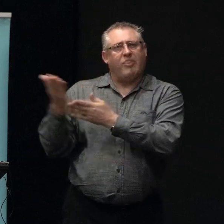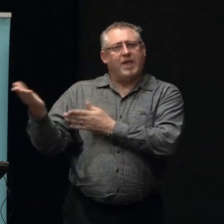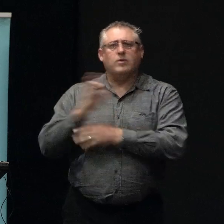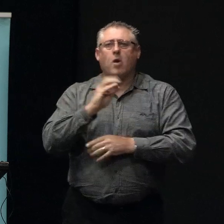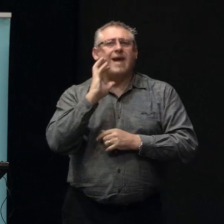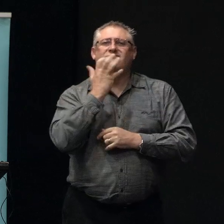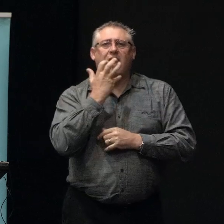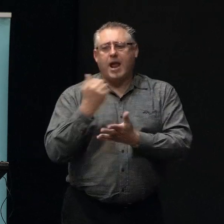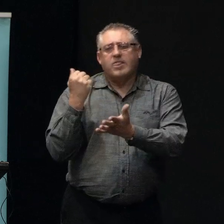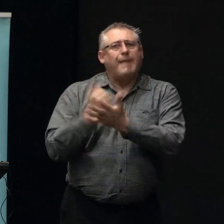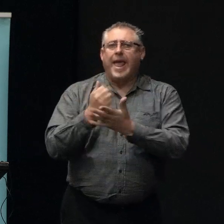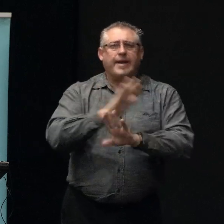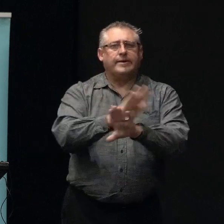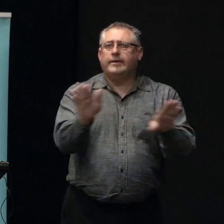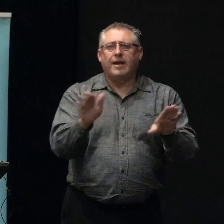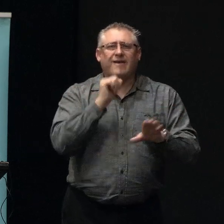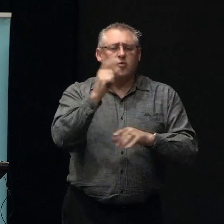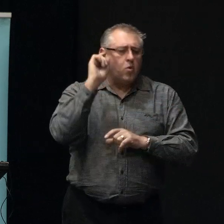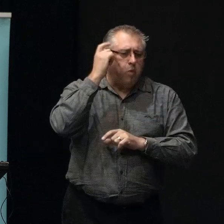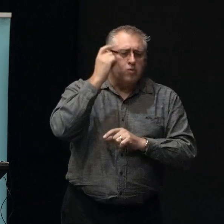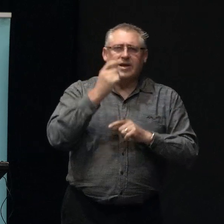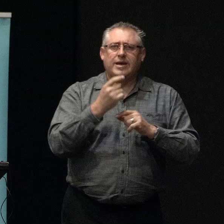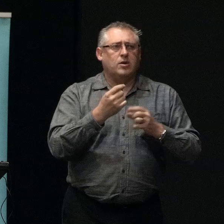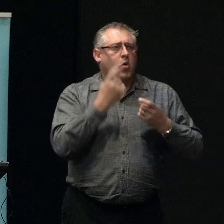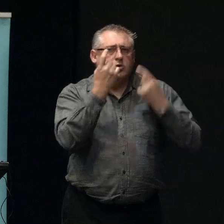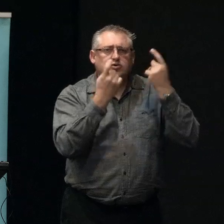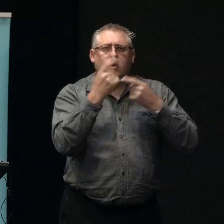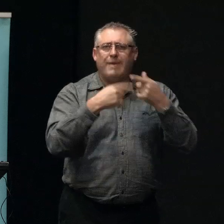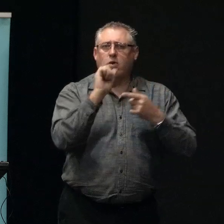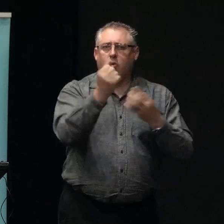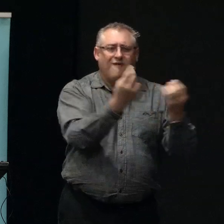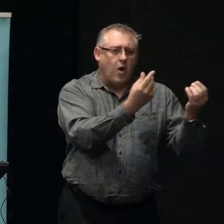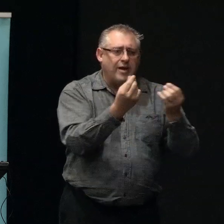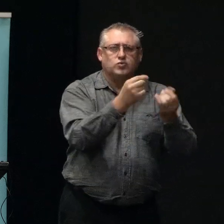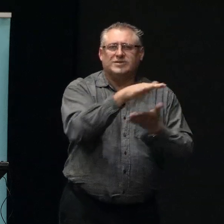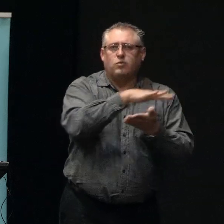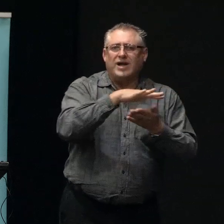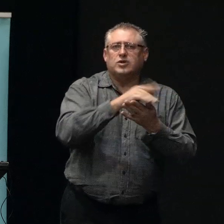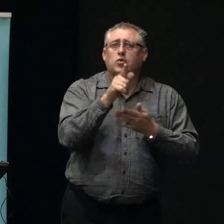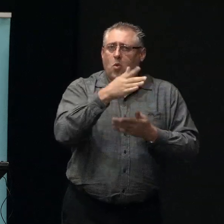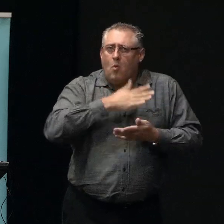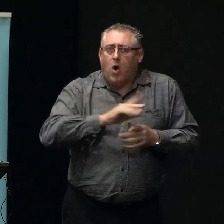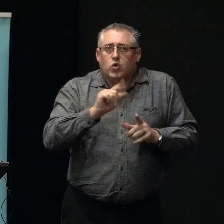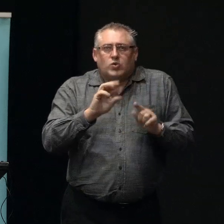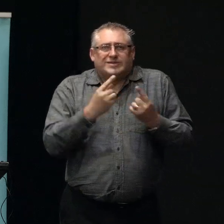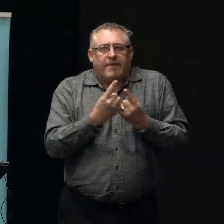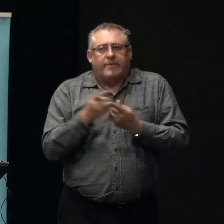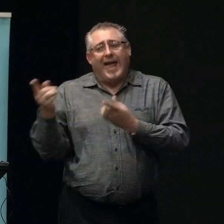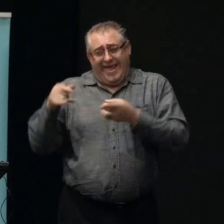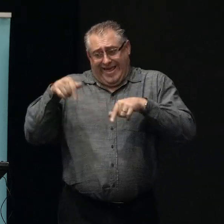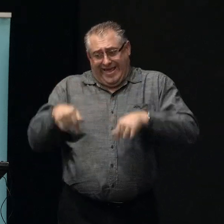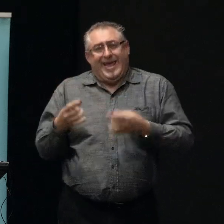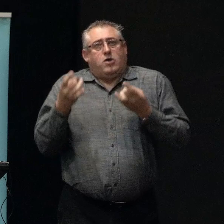to. If you're really worried or concerned about your financial situation or you want to do something, they are there ready to listen.